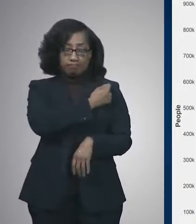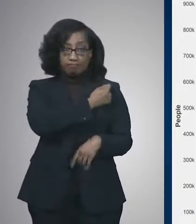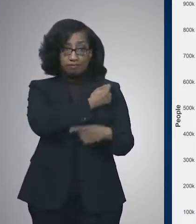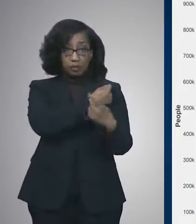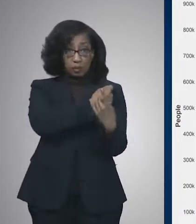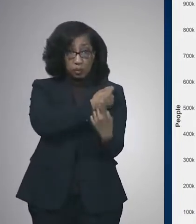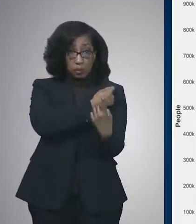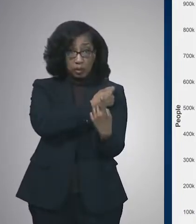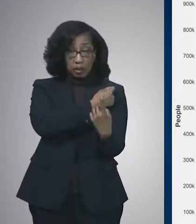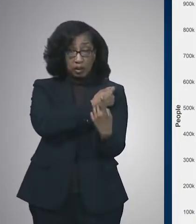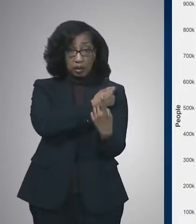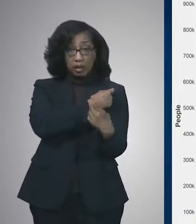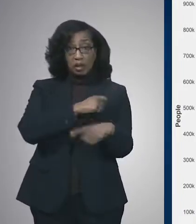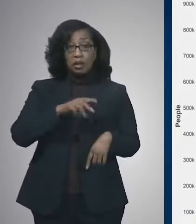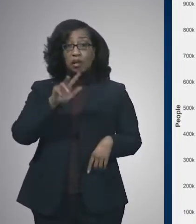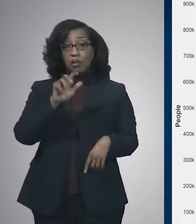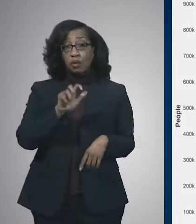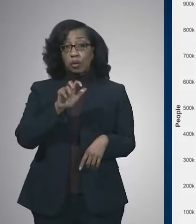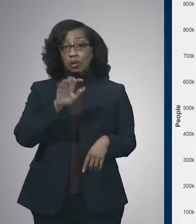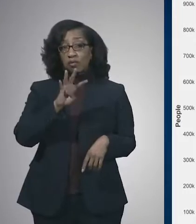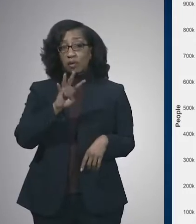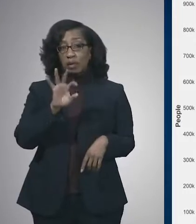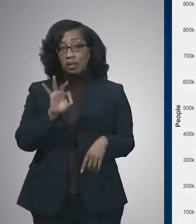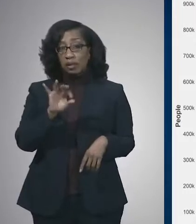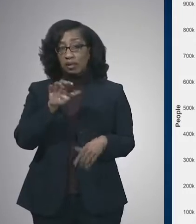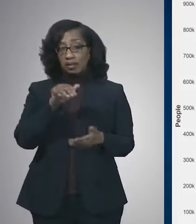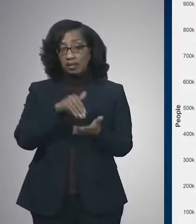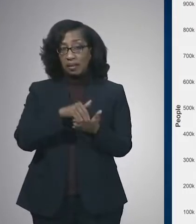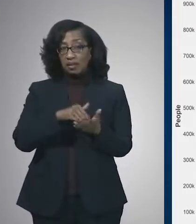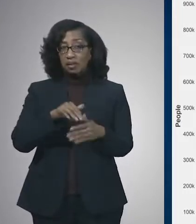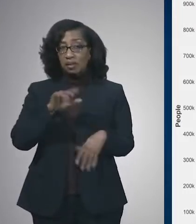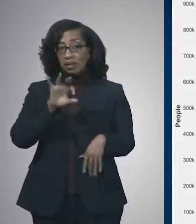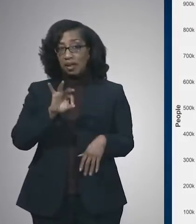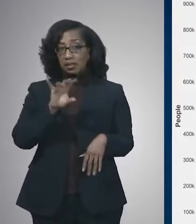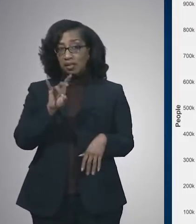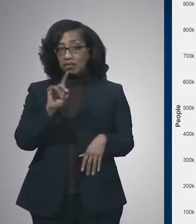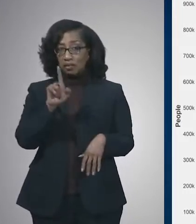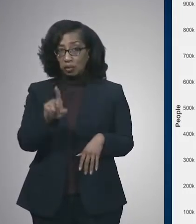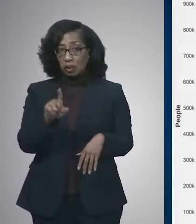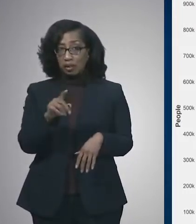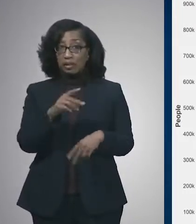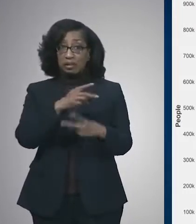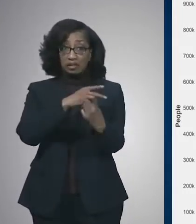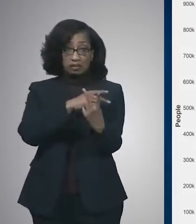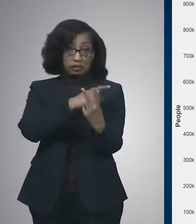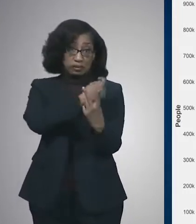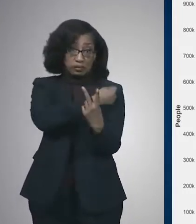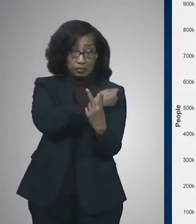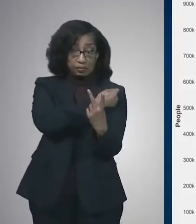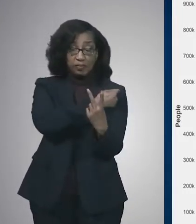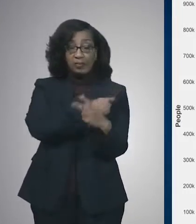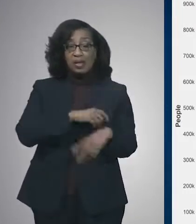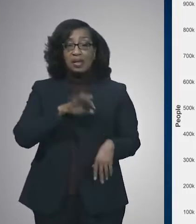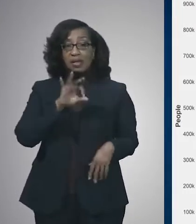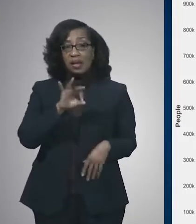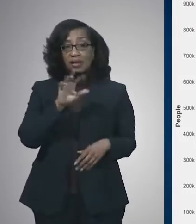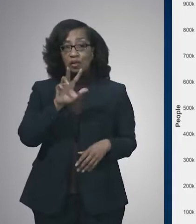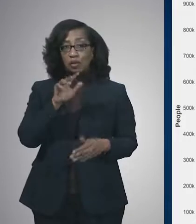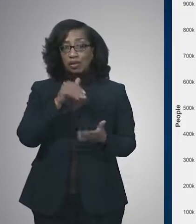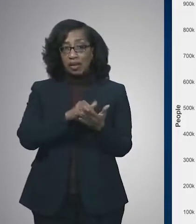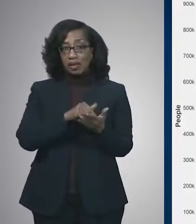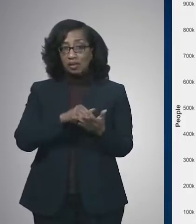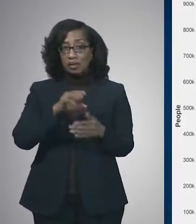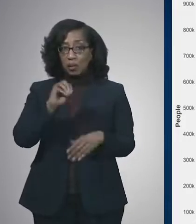vaccine, 349,971 have received two doses, and 93,001